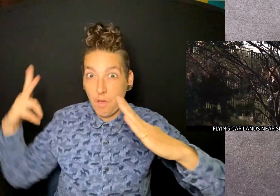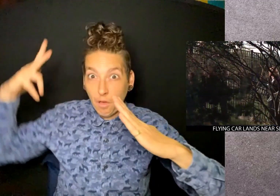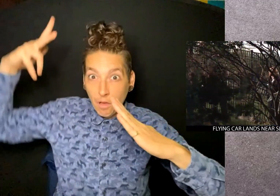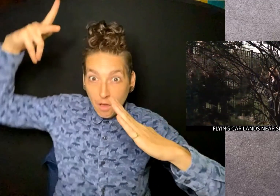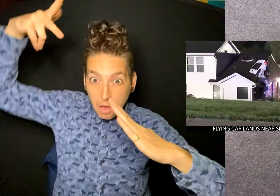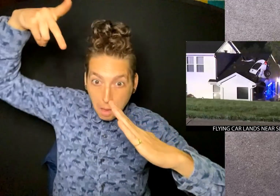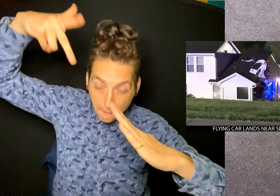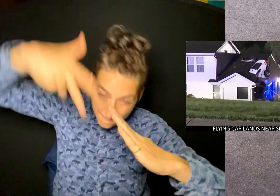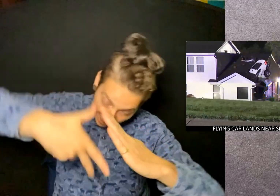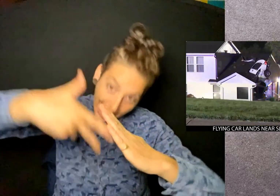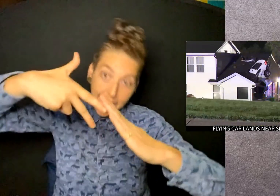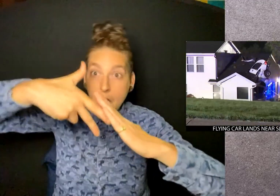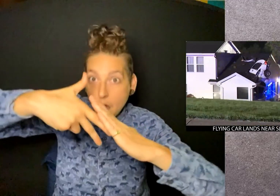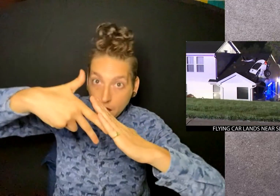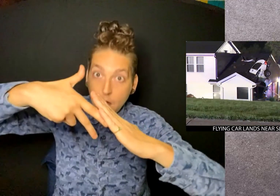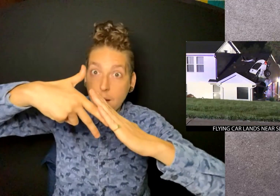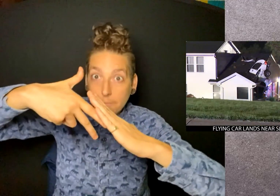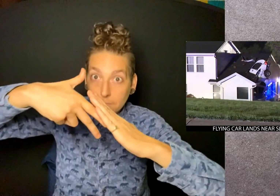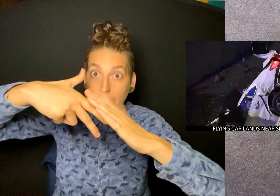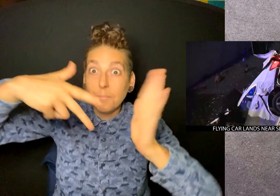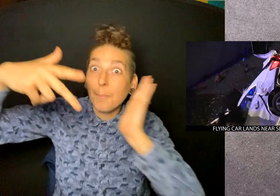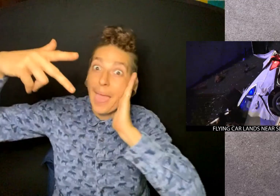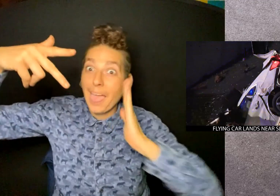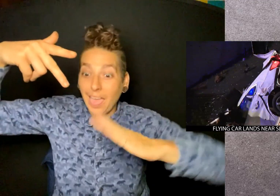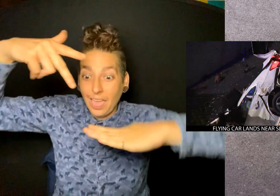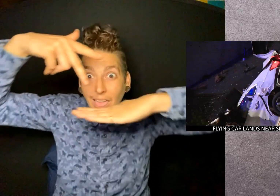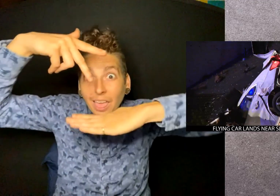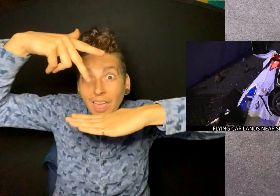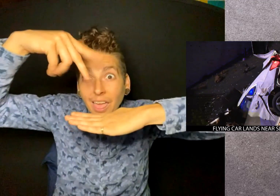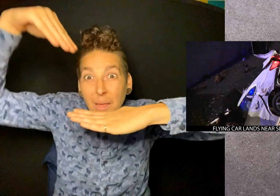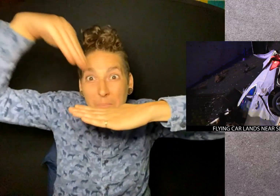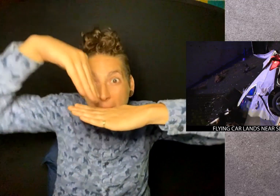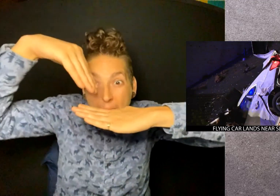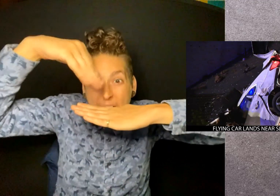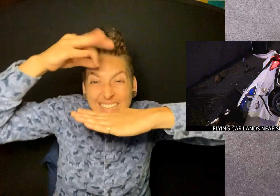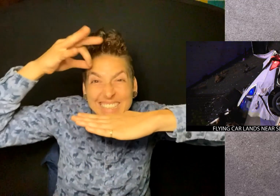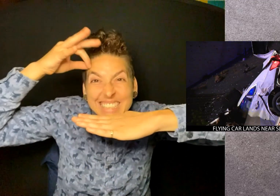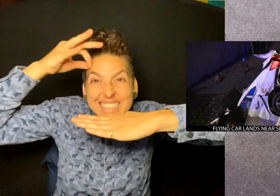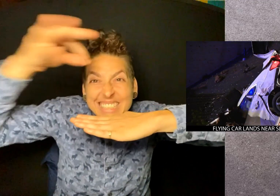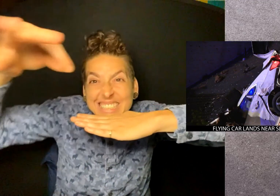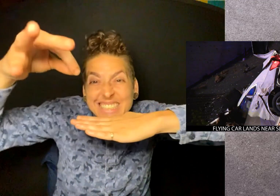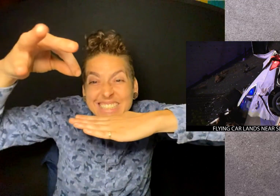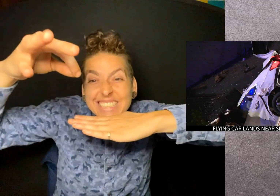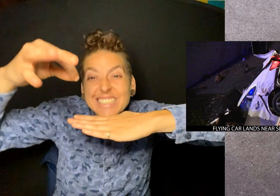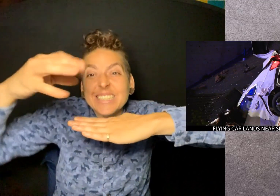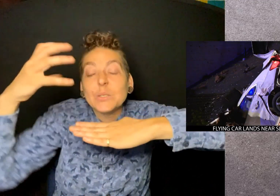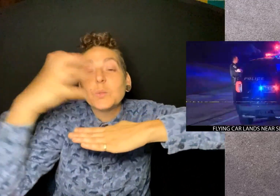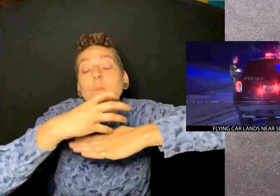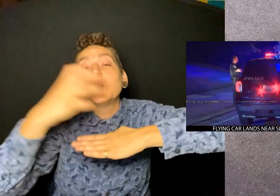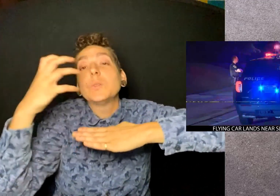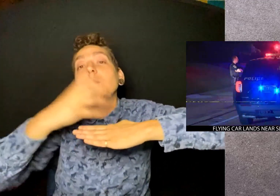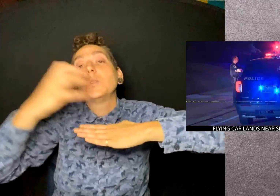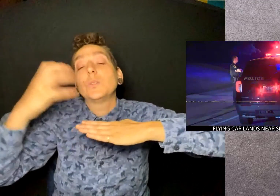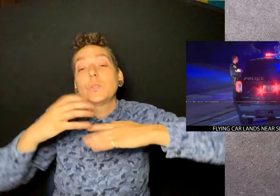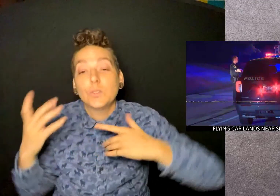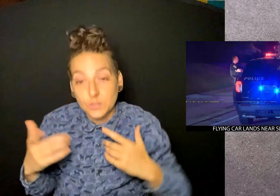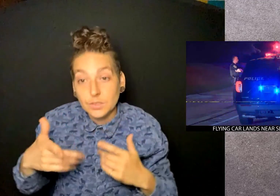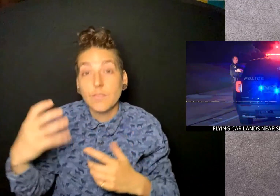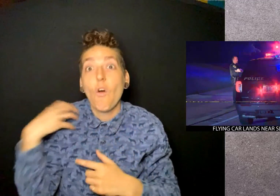airborne and crashed through the roof of their home. The car landed just feet from their bed.